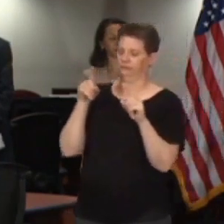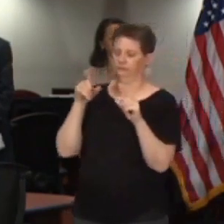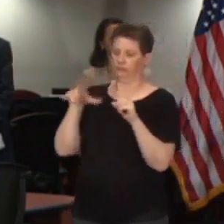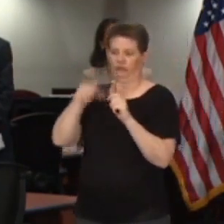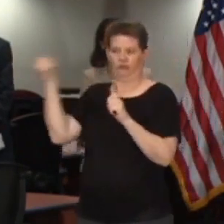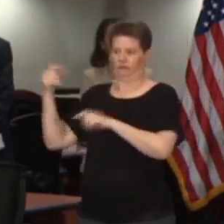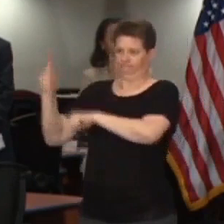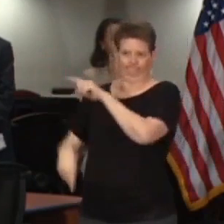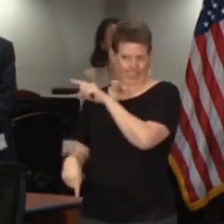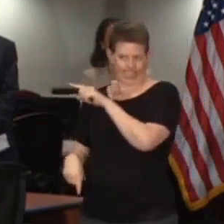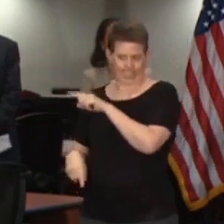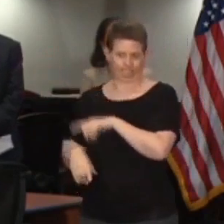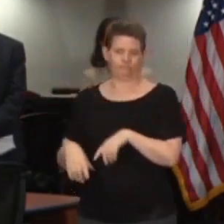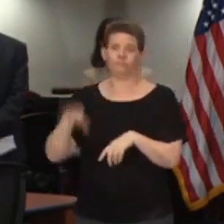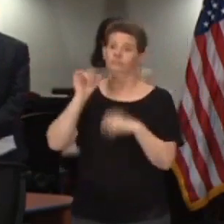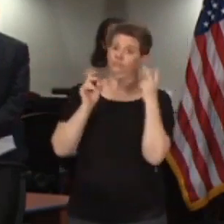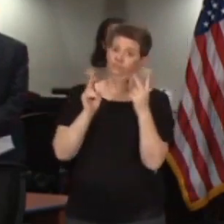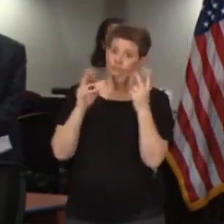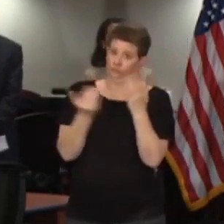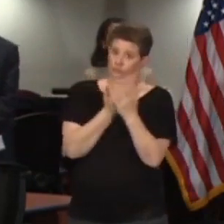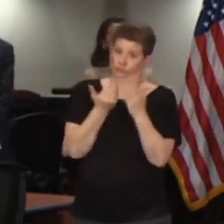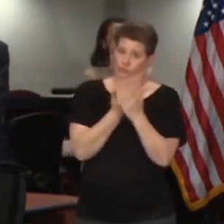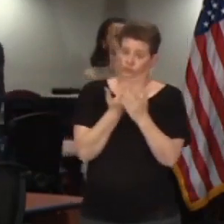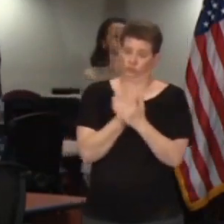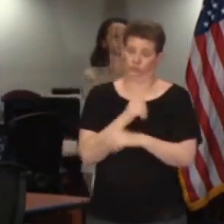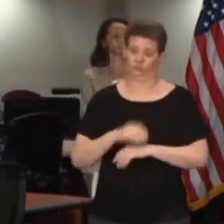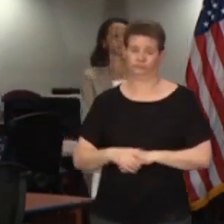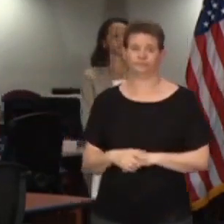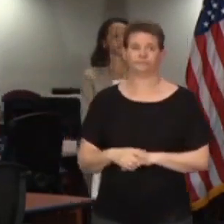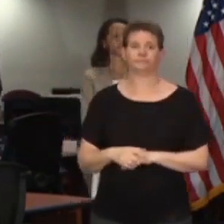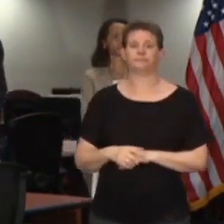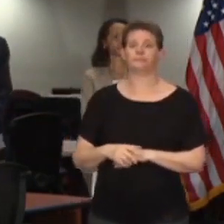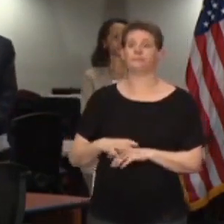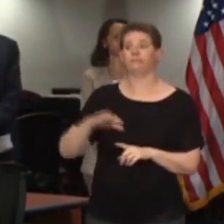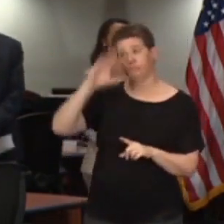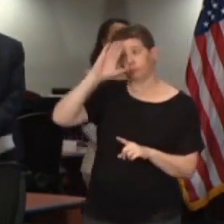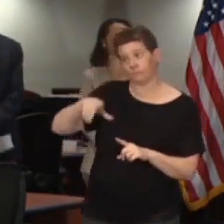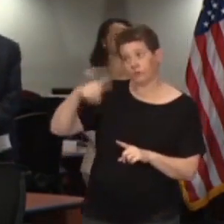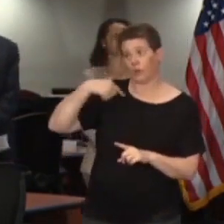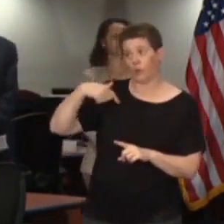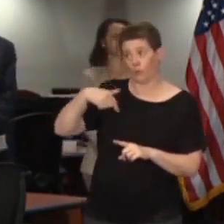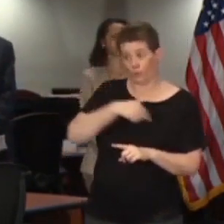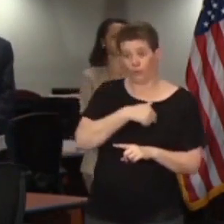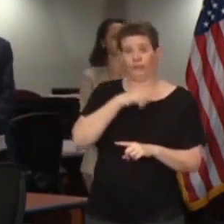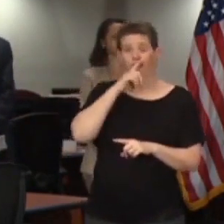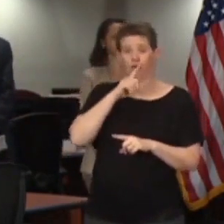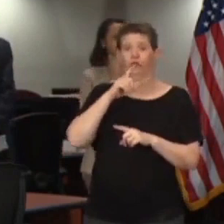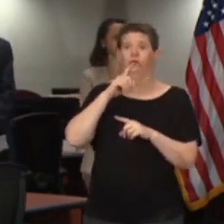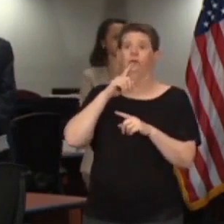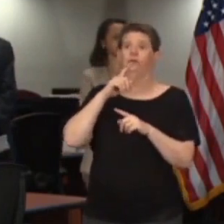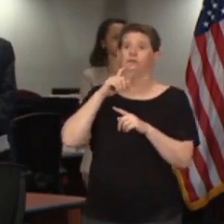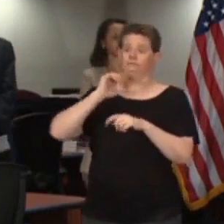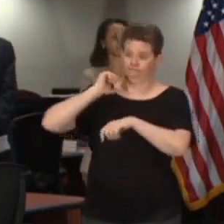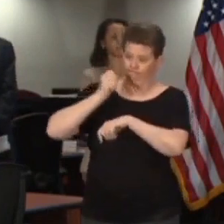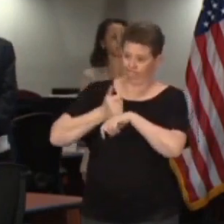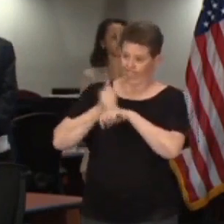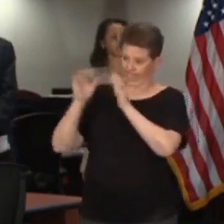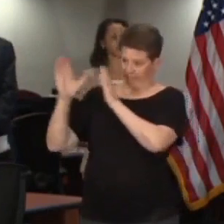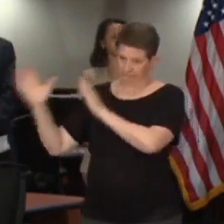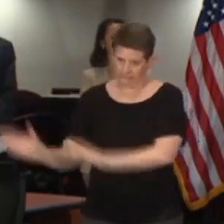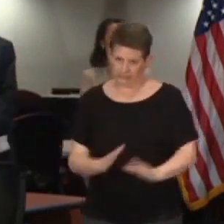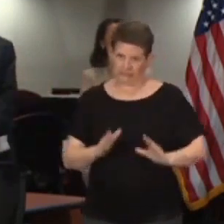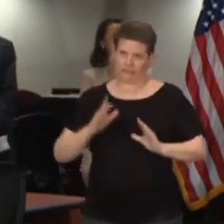orders. Those are new. As you know, we are taking a deliberate, steady, planned approach.